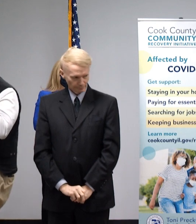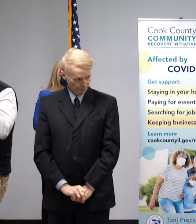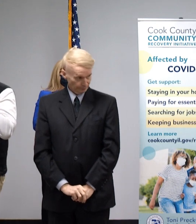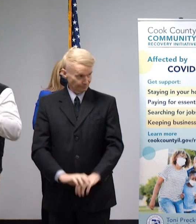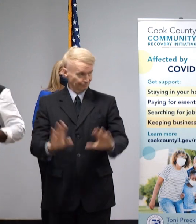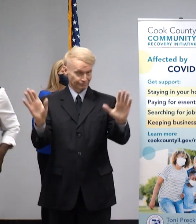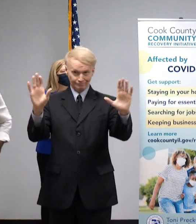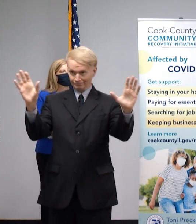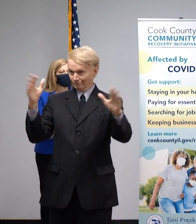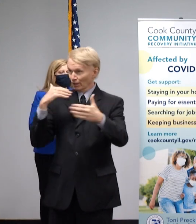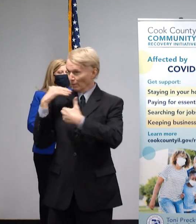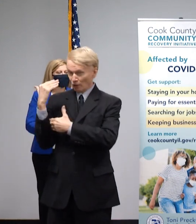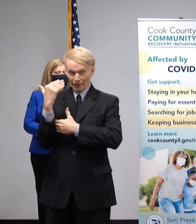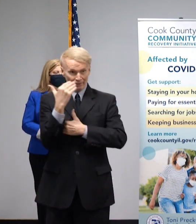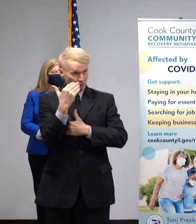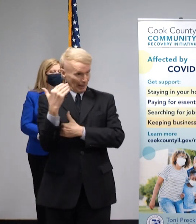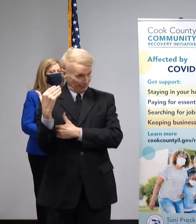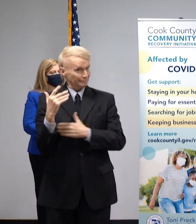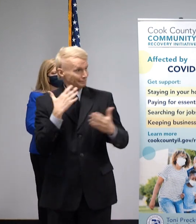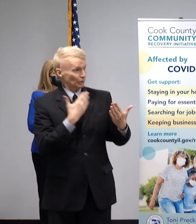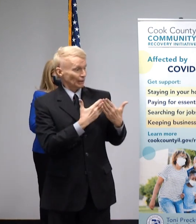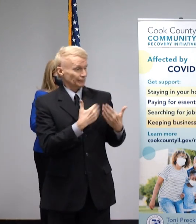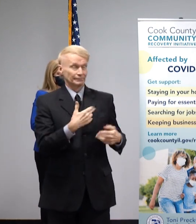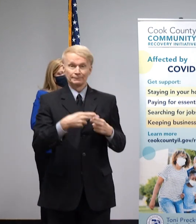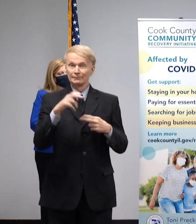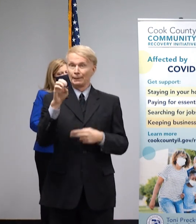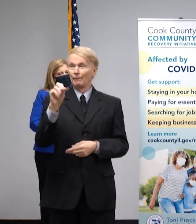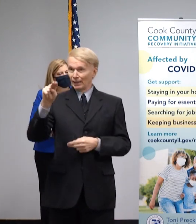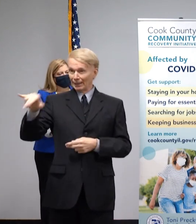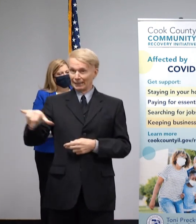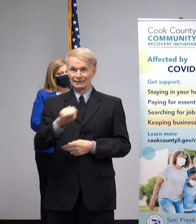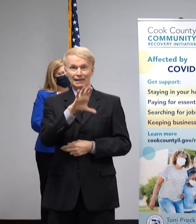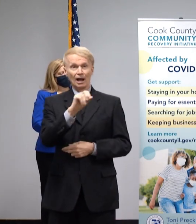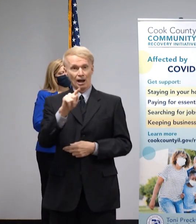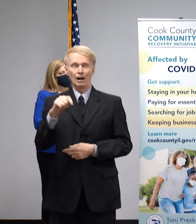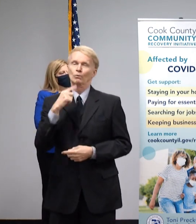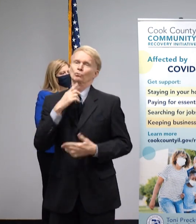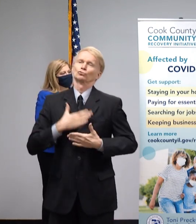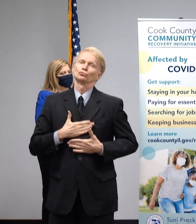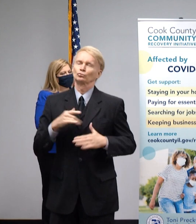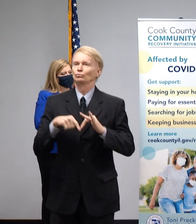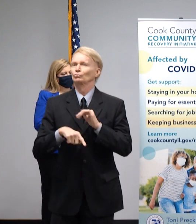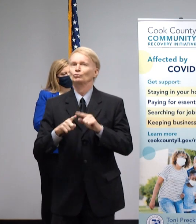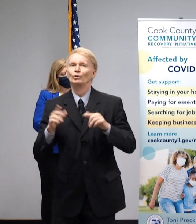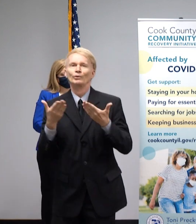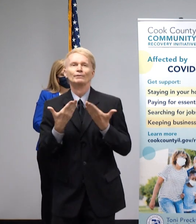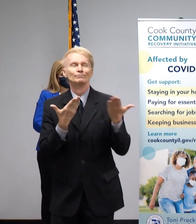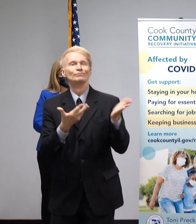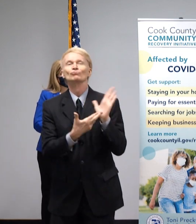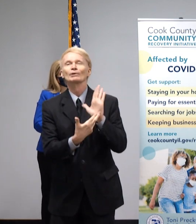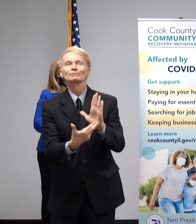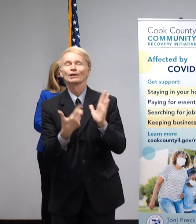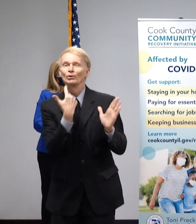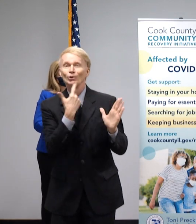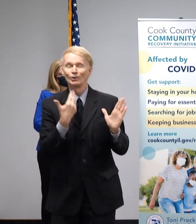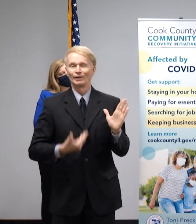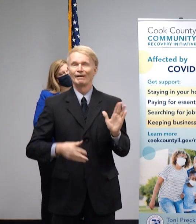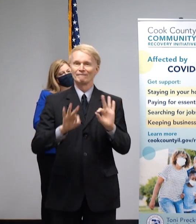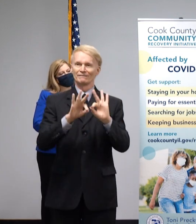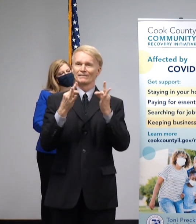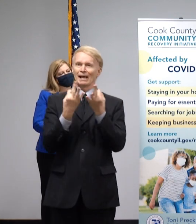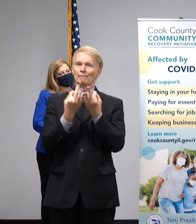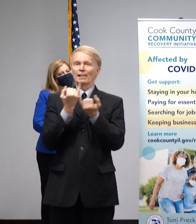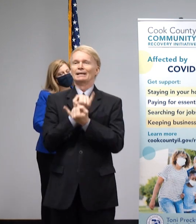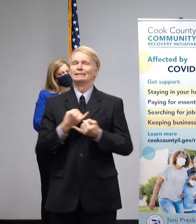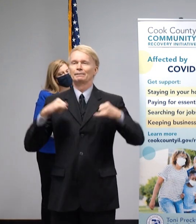Good morning, everyone. Good morning. My name is Ebony Scott and I have the pleasure of representing the Family Independence Initiative. I could not